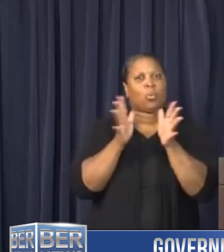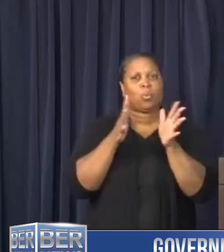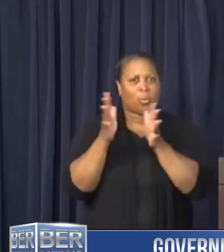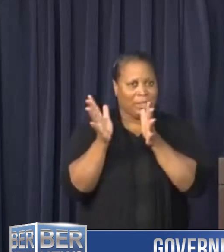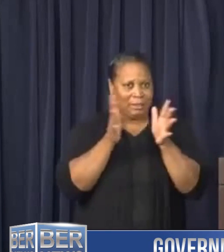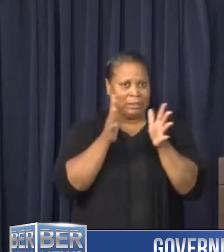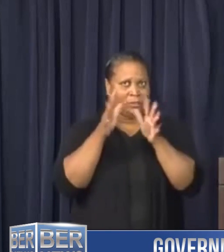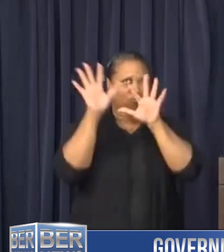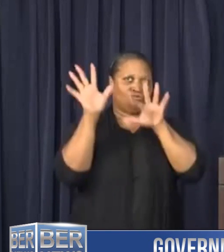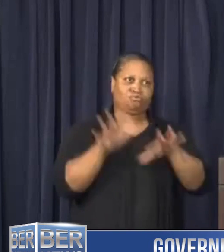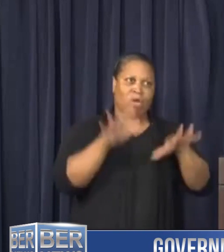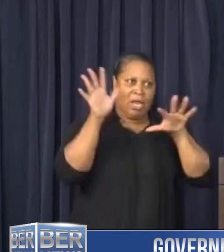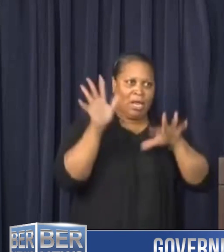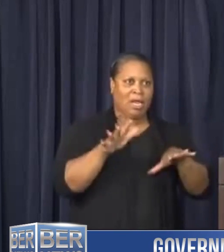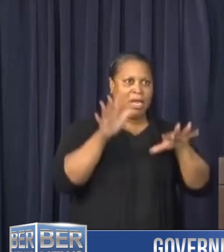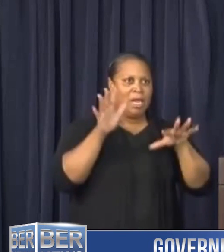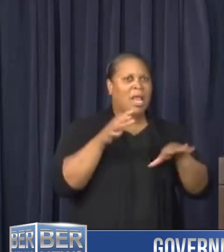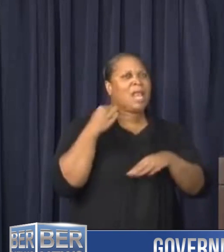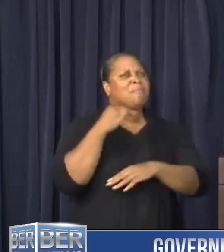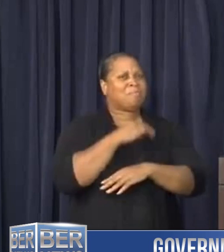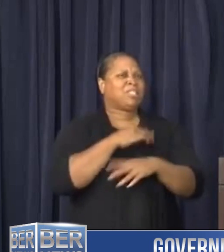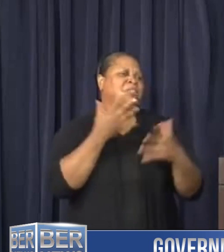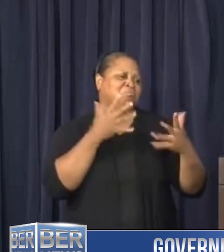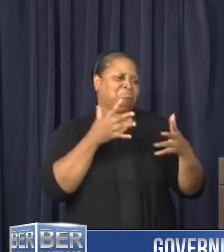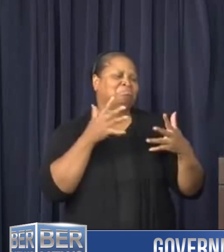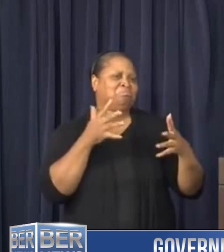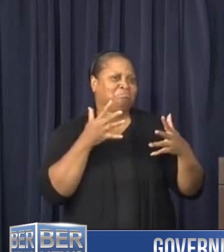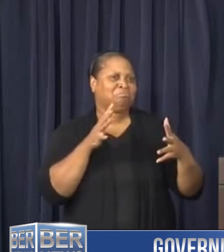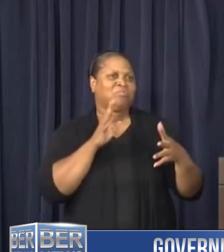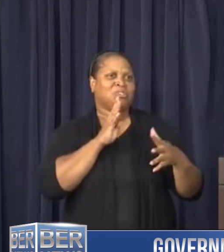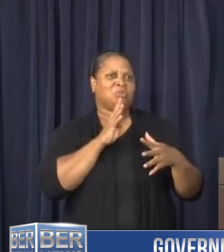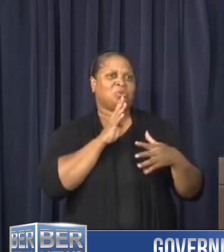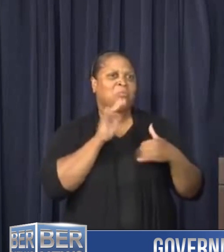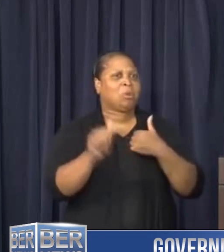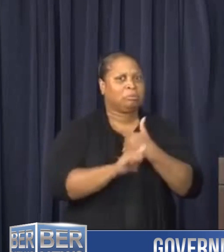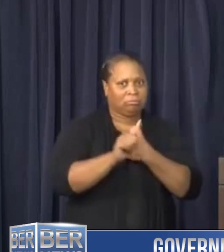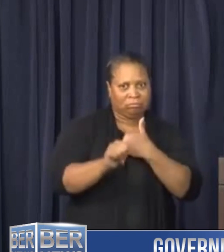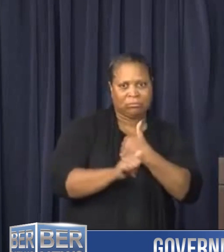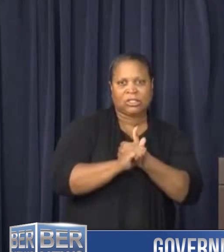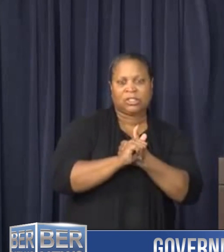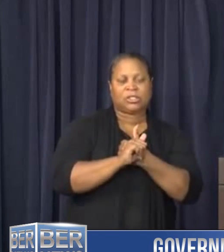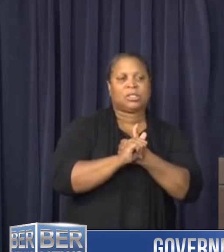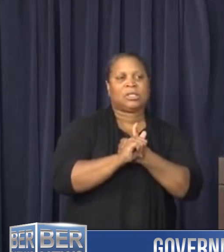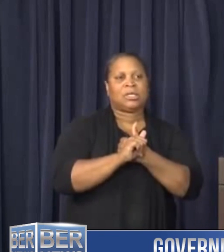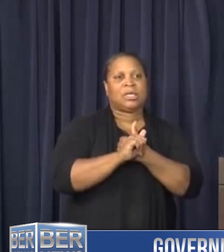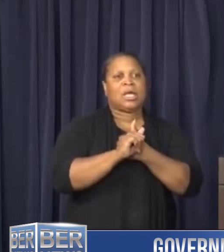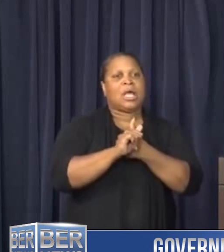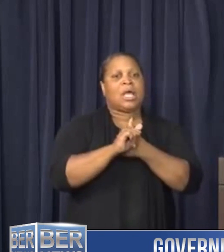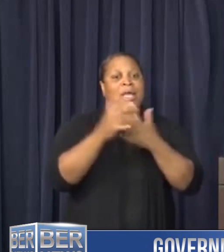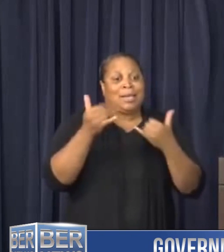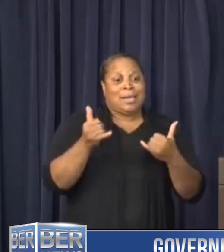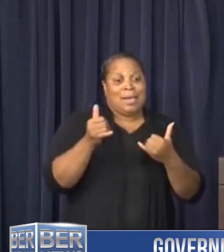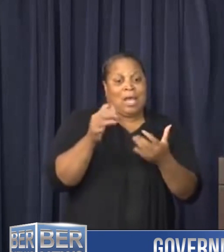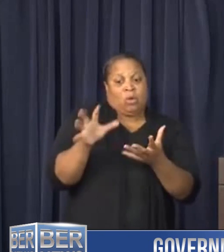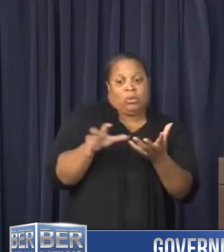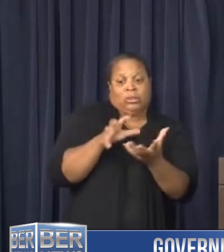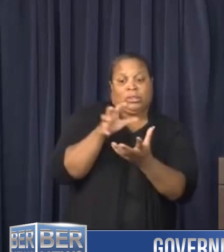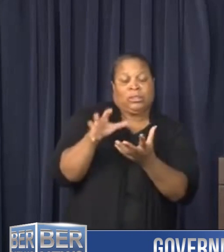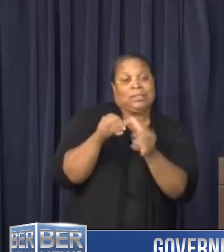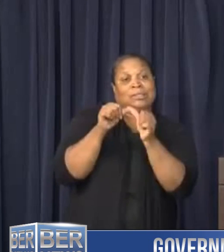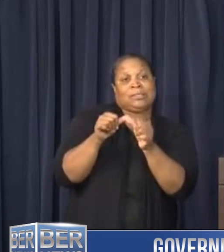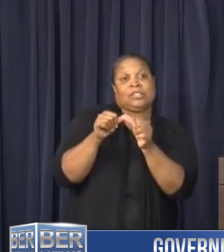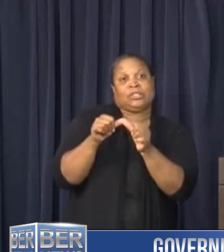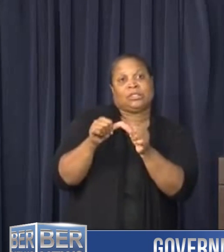and the rain and the Minister's already spoken about the hazards associated with that. As the system moves through tomorrow afternoon,